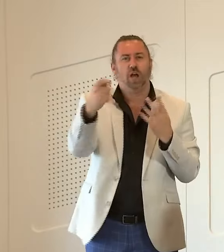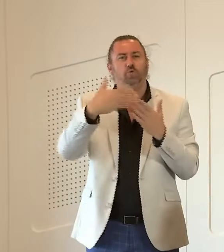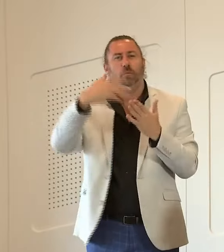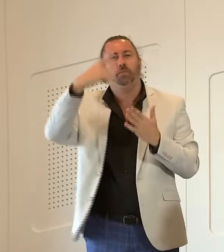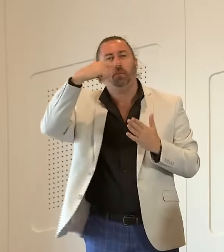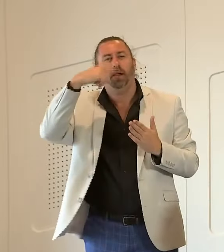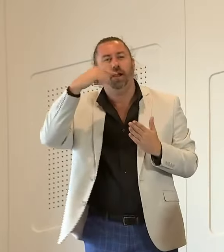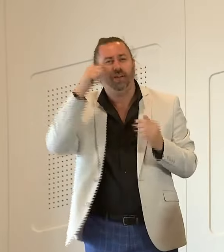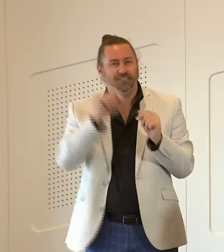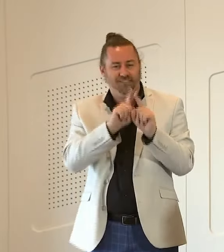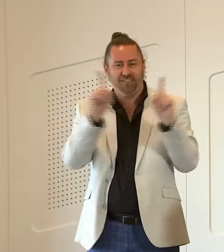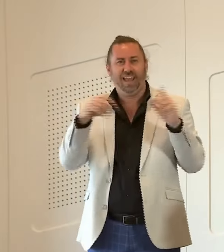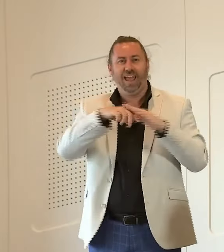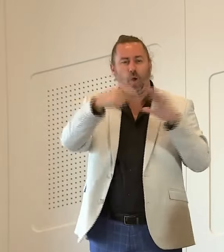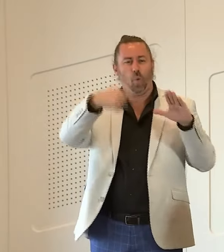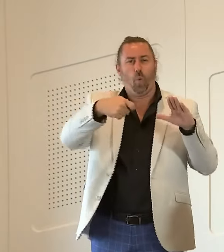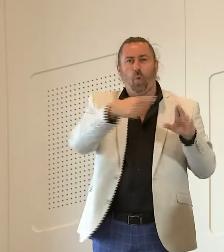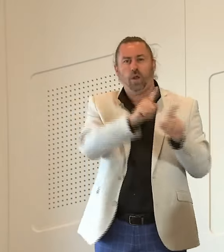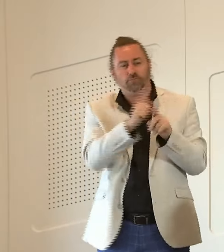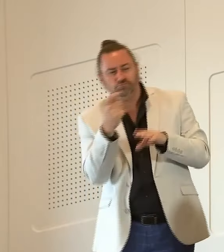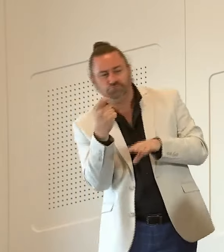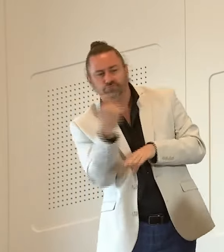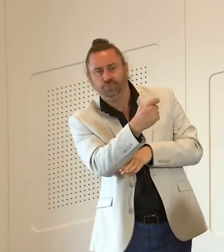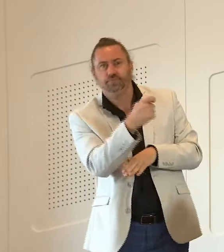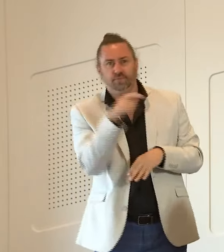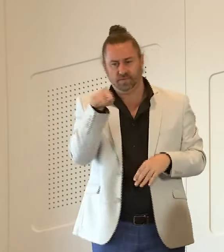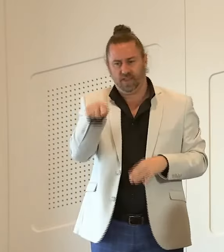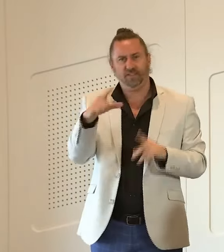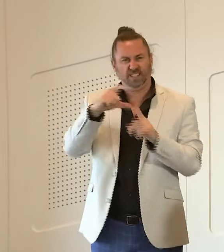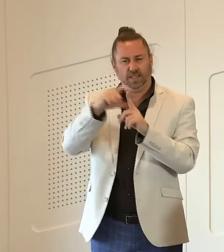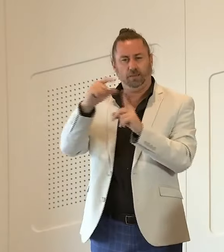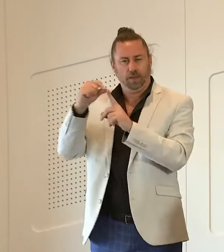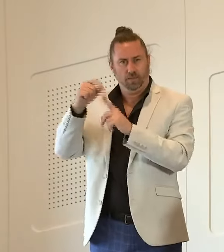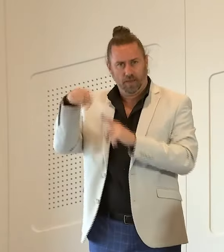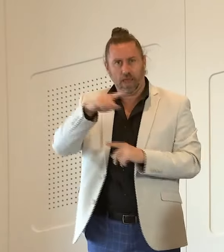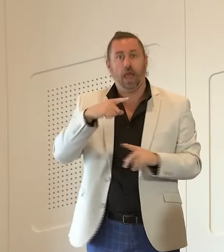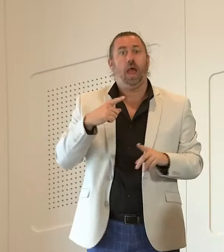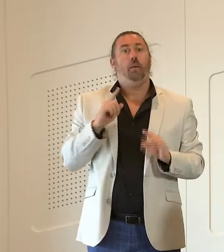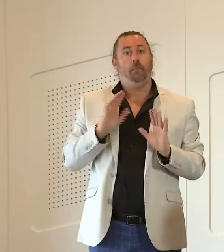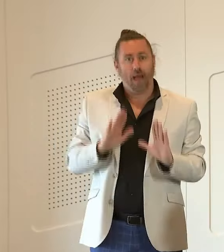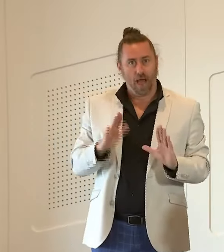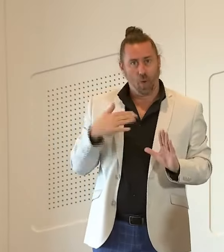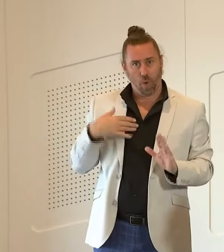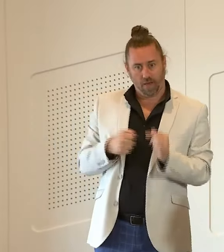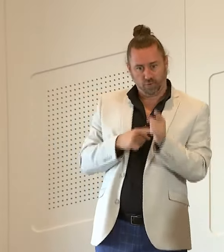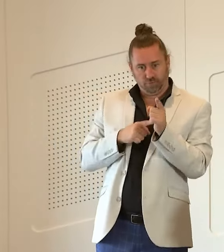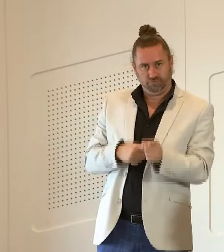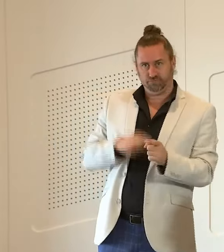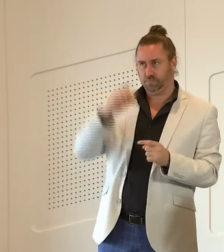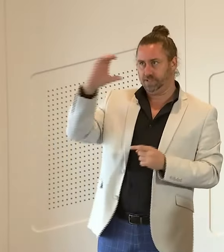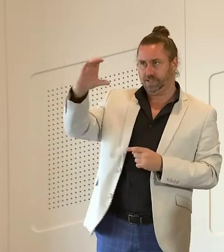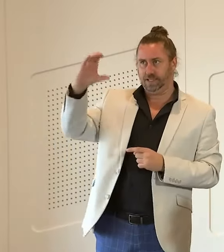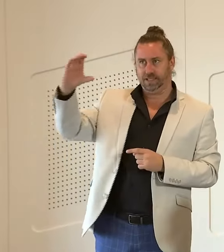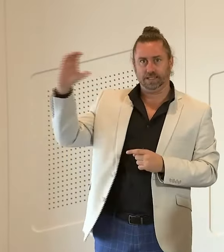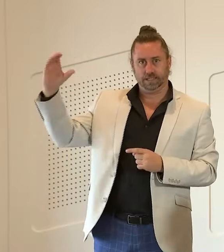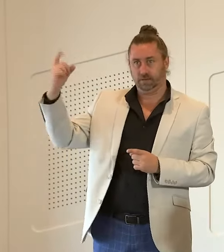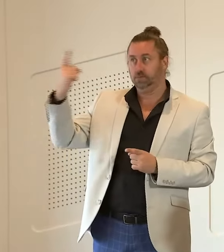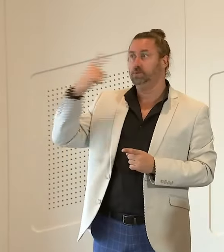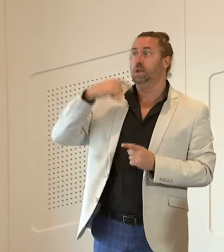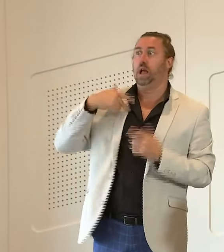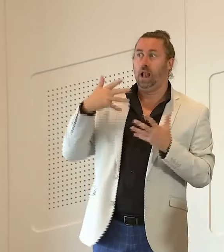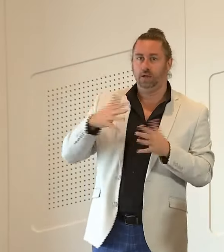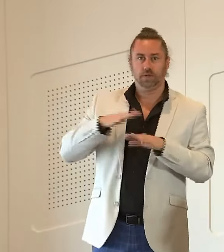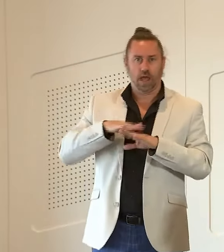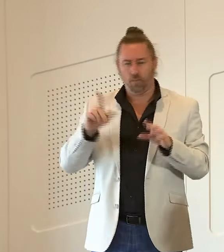commission of inquiry about uh the investigative and charging powers of the triple c so of course we'll implement those and can i just say